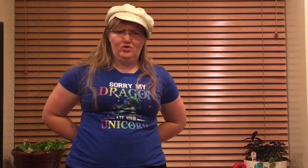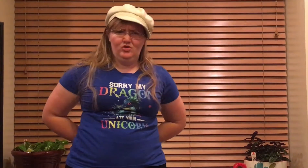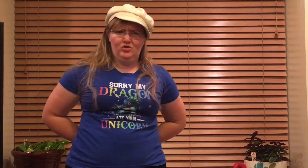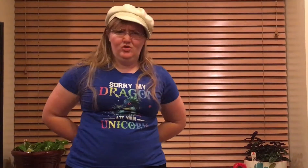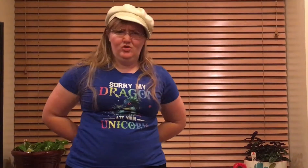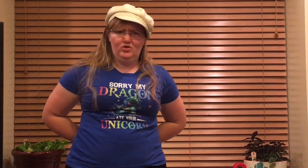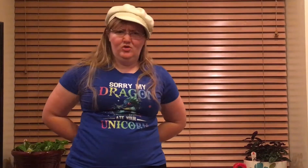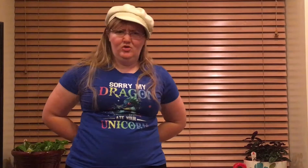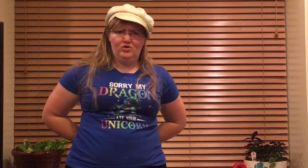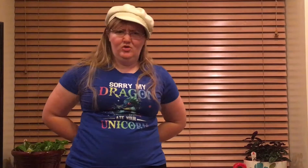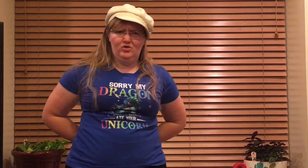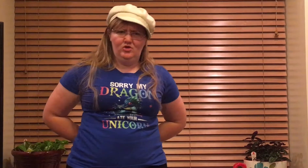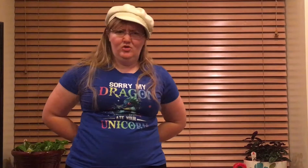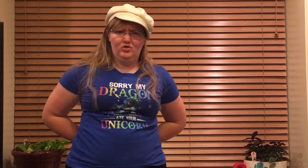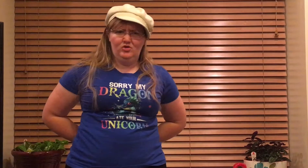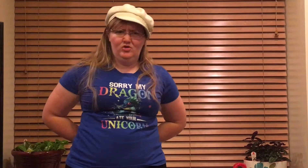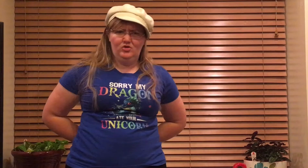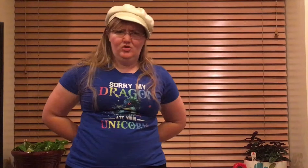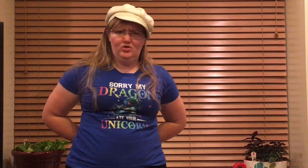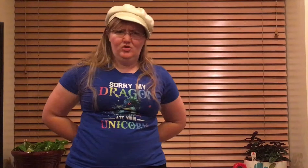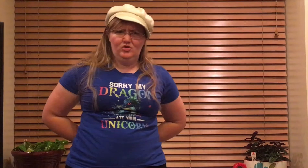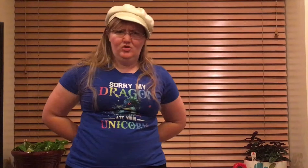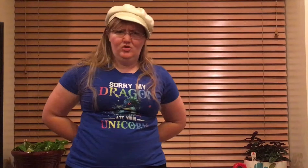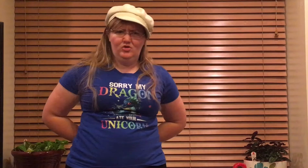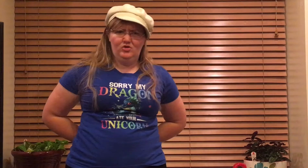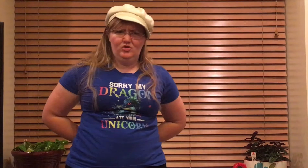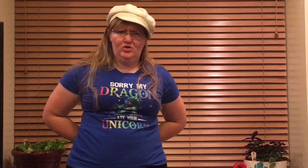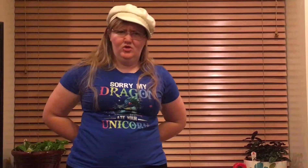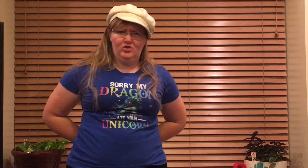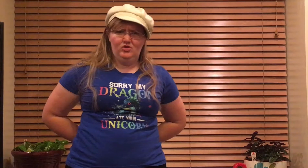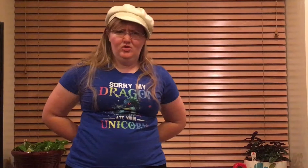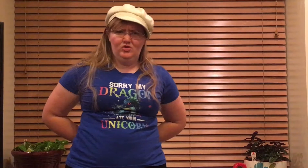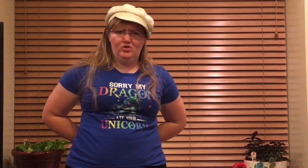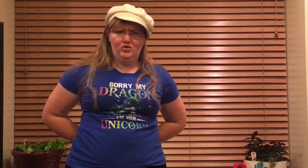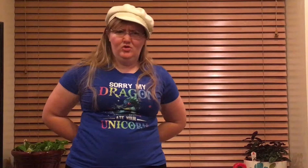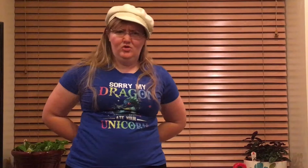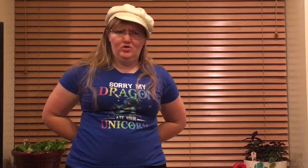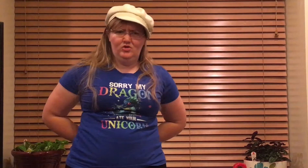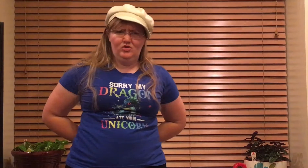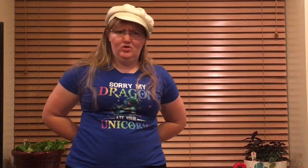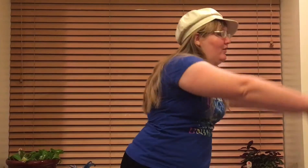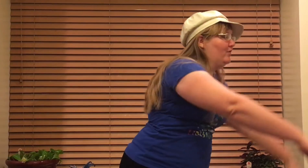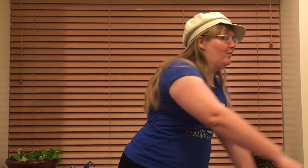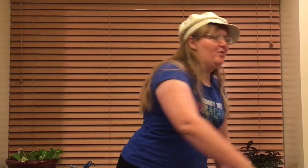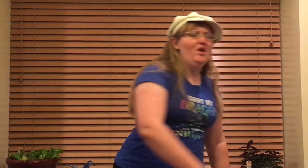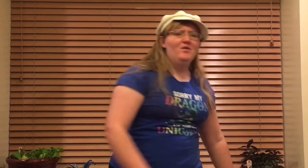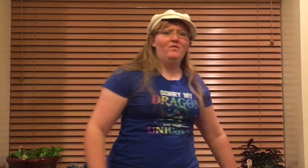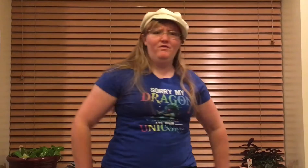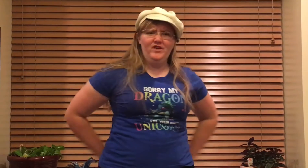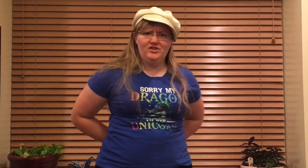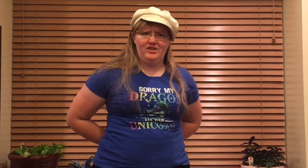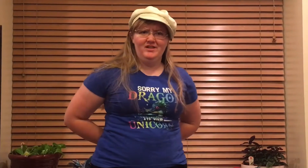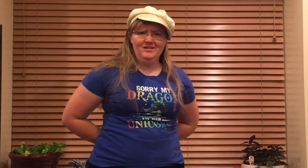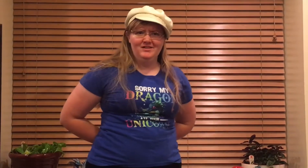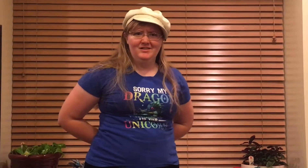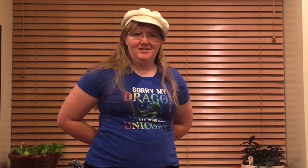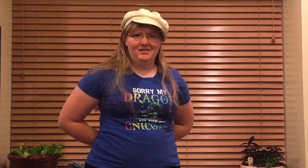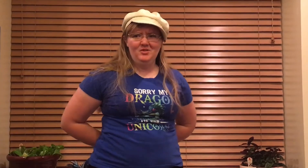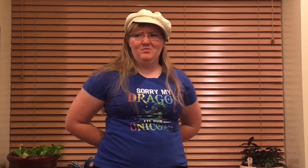Said the king. Fishing, said the man. And he cast the net back over the road. Fishing? On a